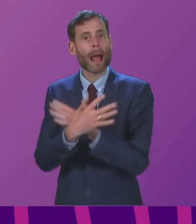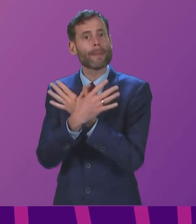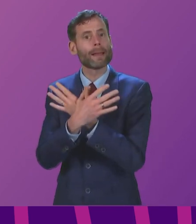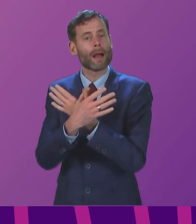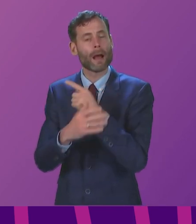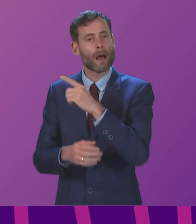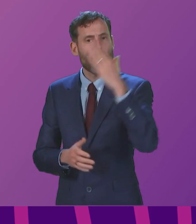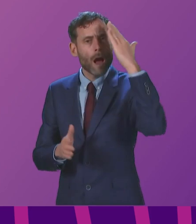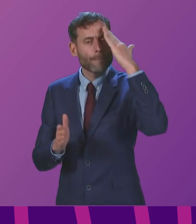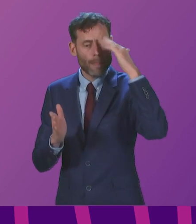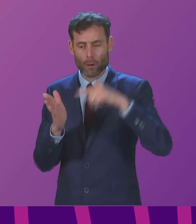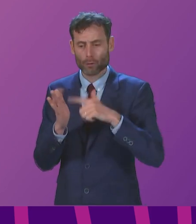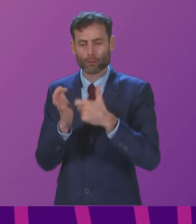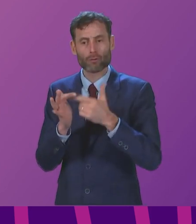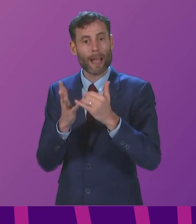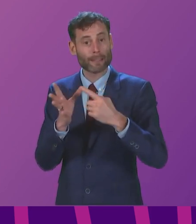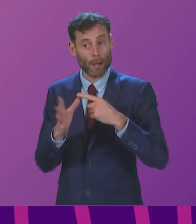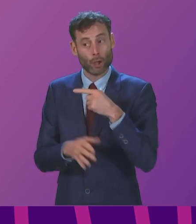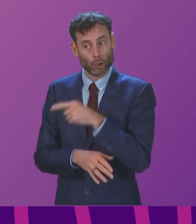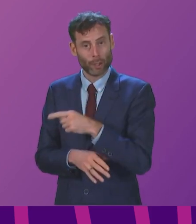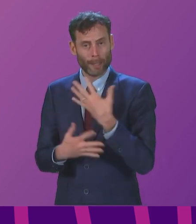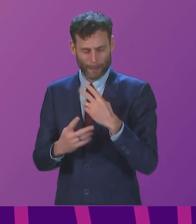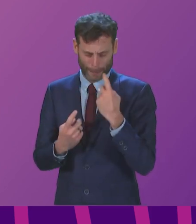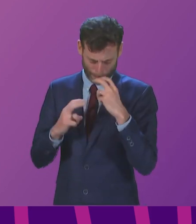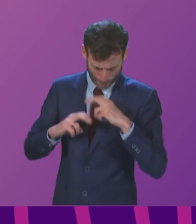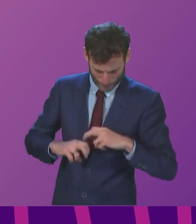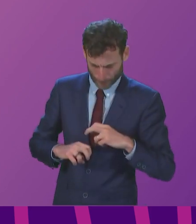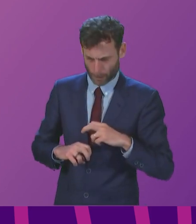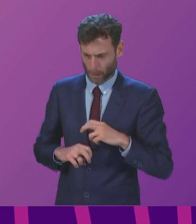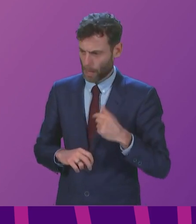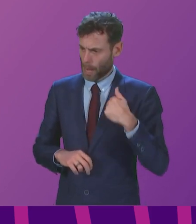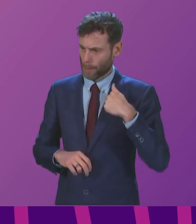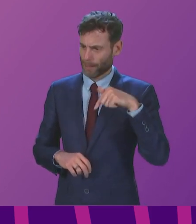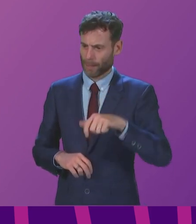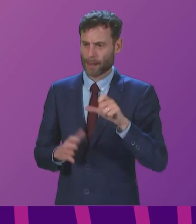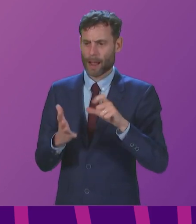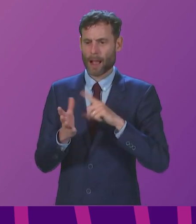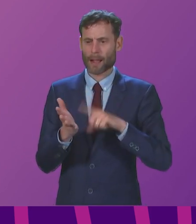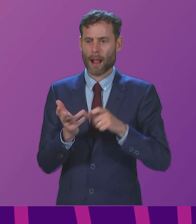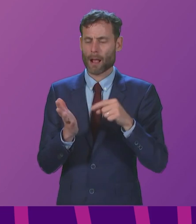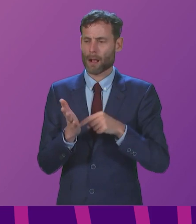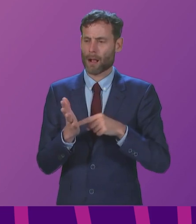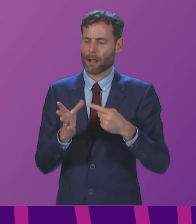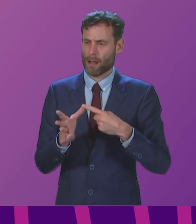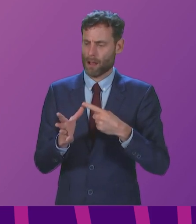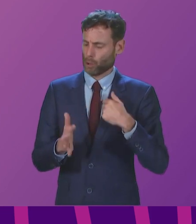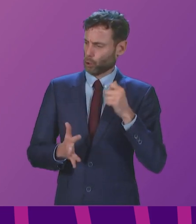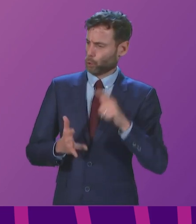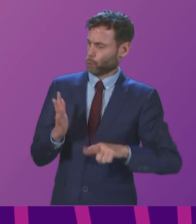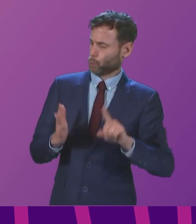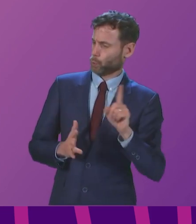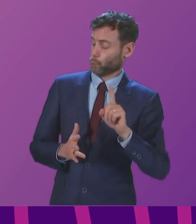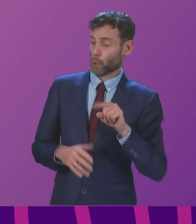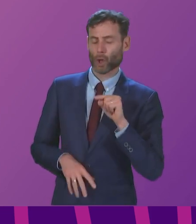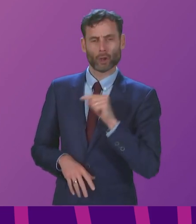over 50 years ago when she found herself in Calcutta. And what she decided to do